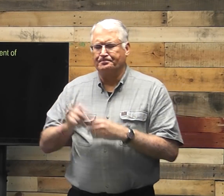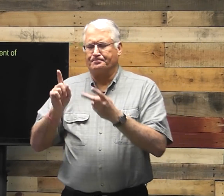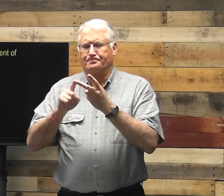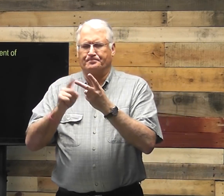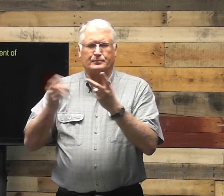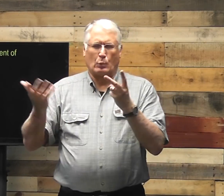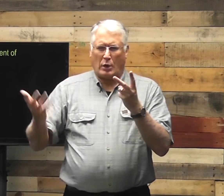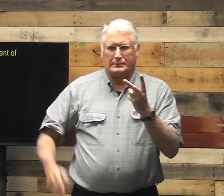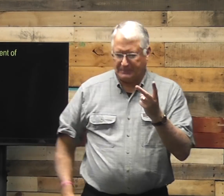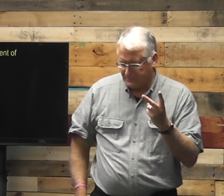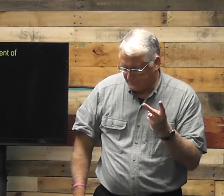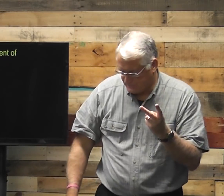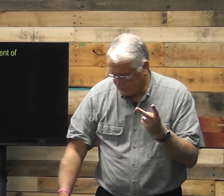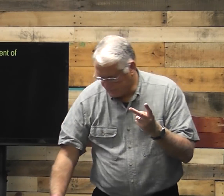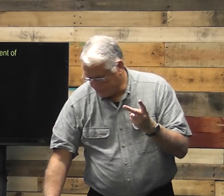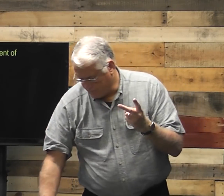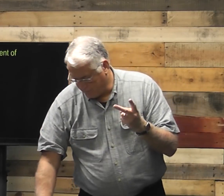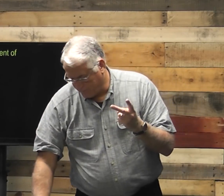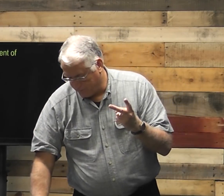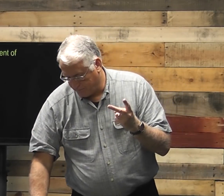why? What's our second reason?